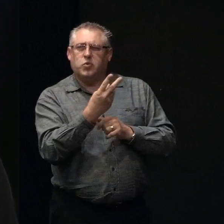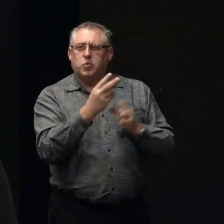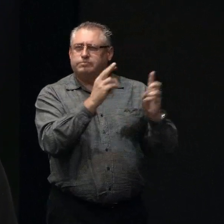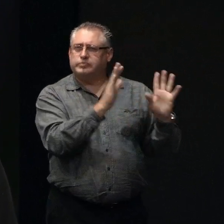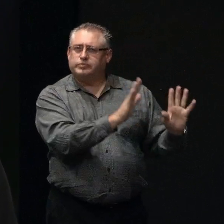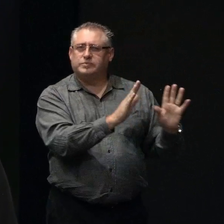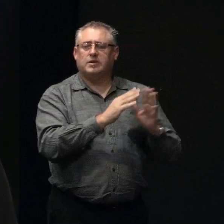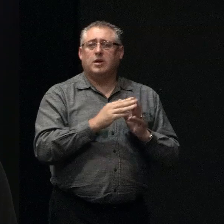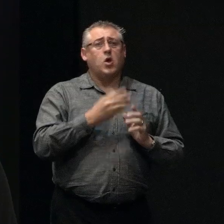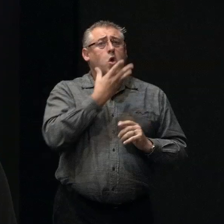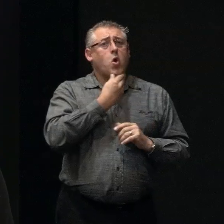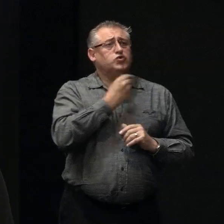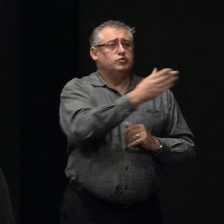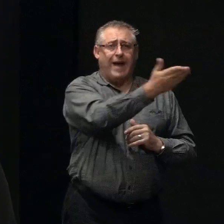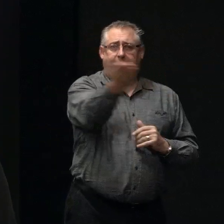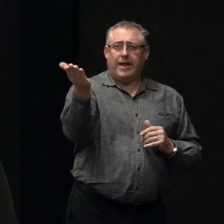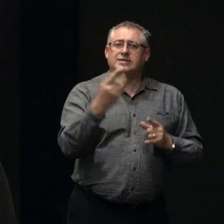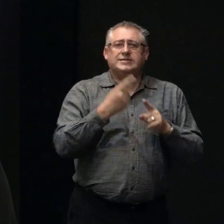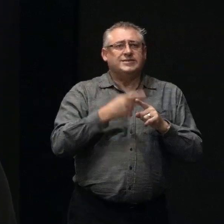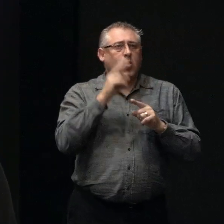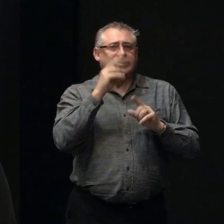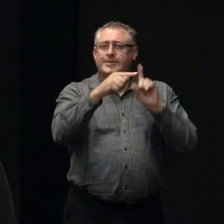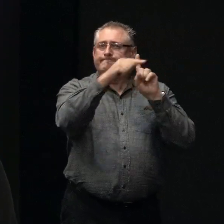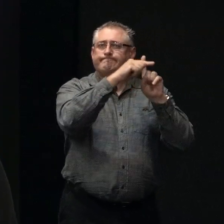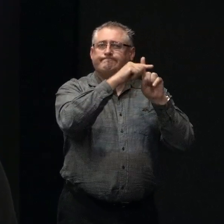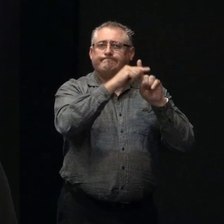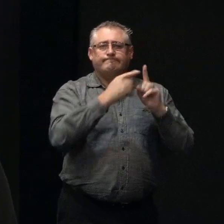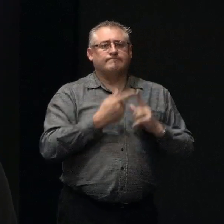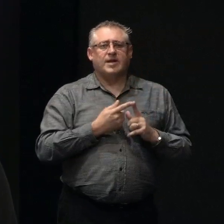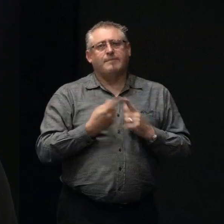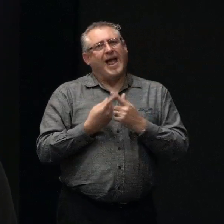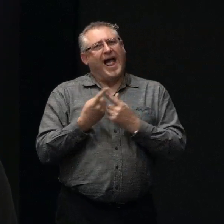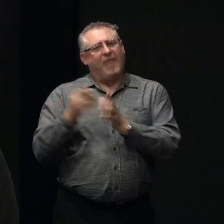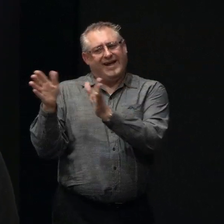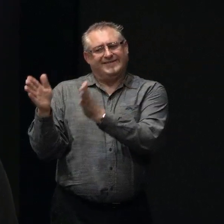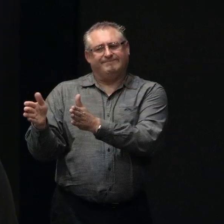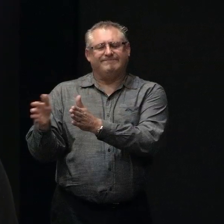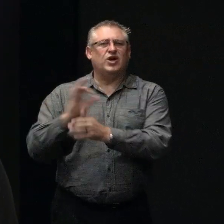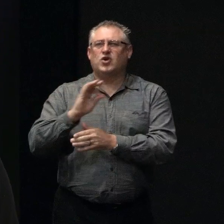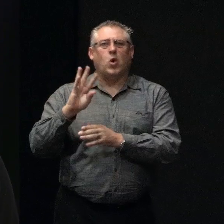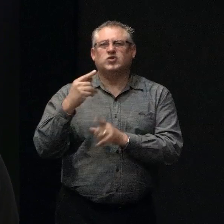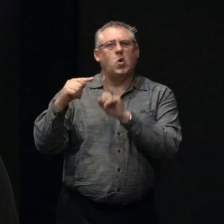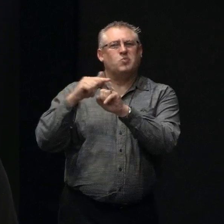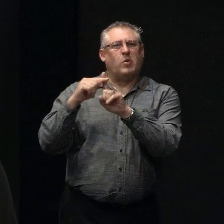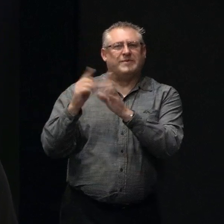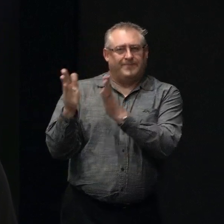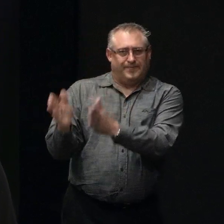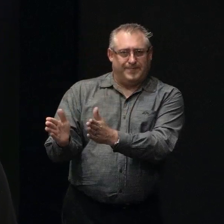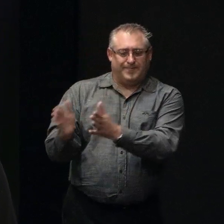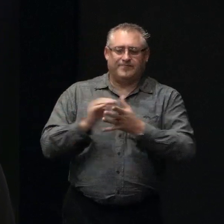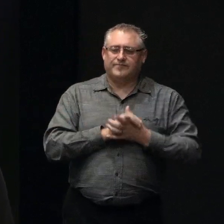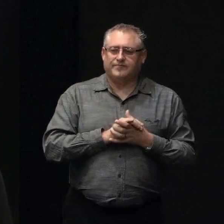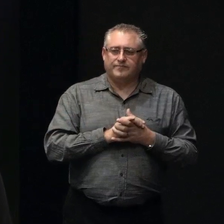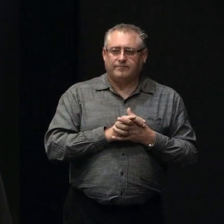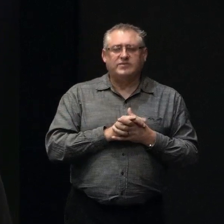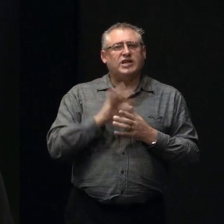From a consumer perspective, we're still seeing a lot of optimism, but then we have the other camp that are not so optimistic. And to,